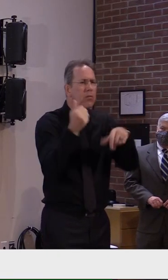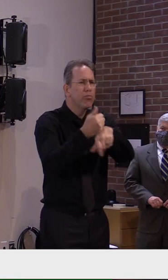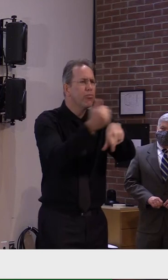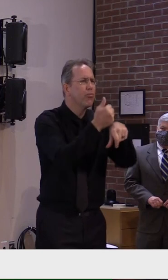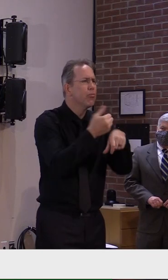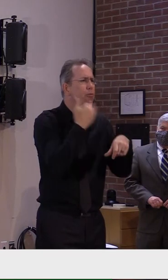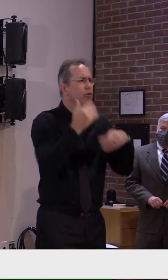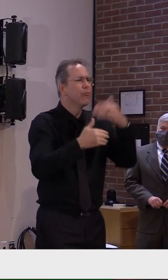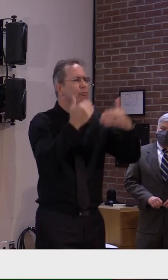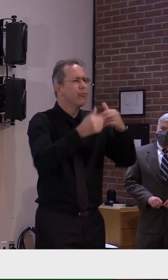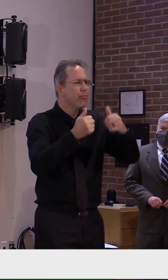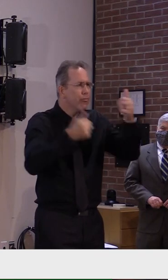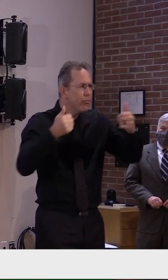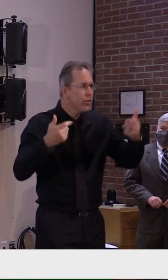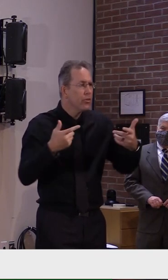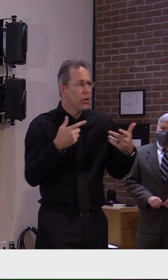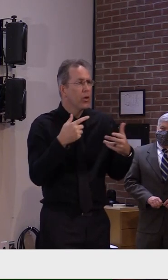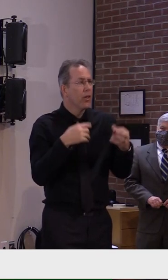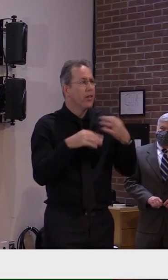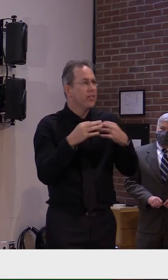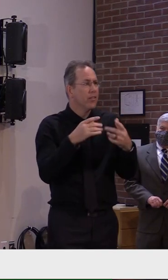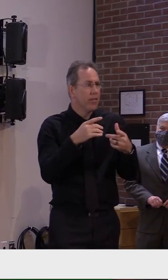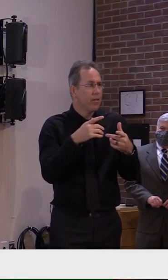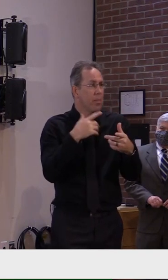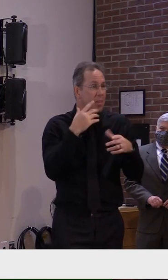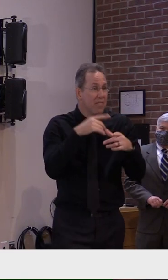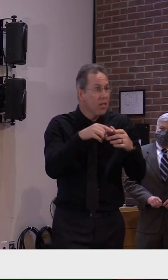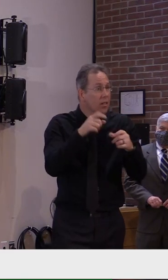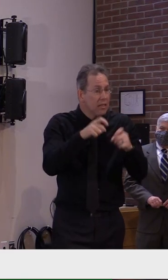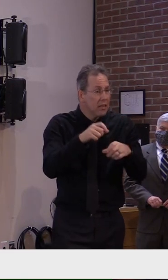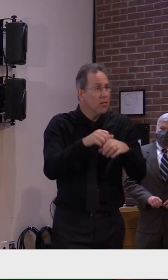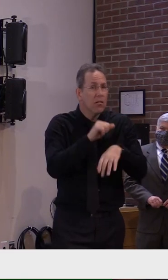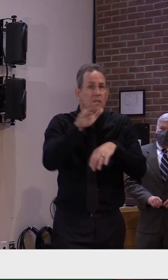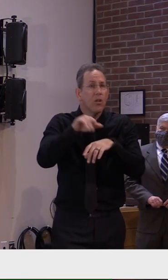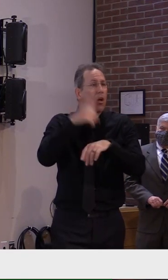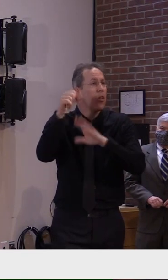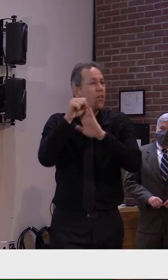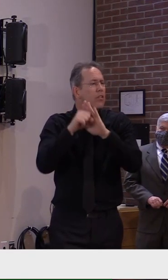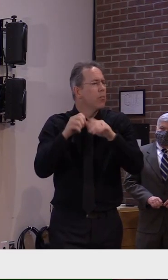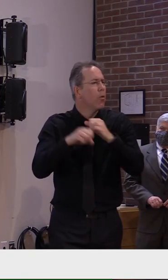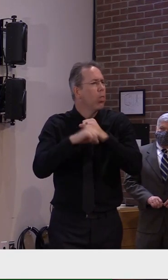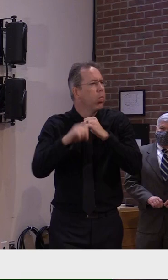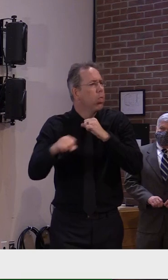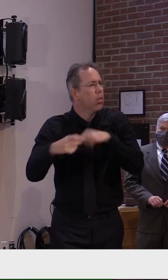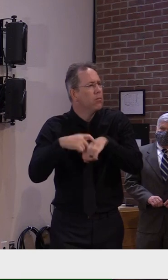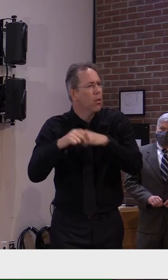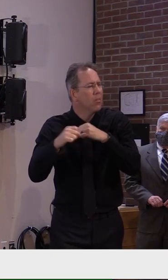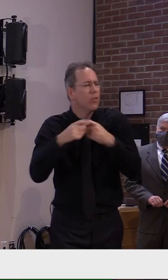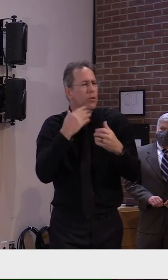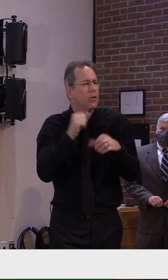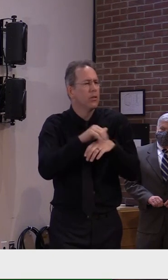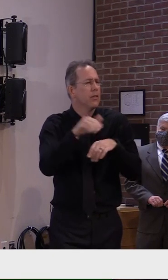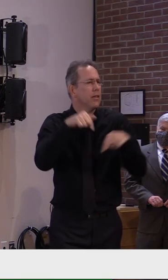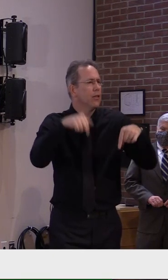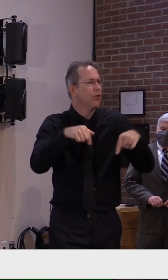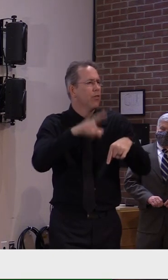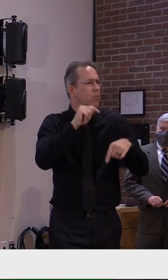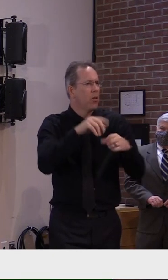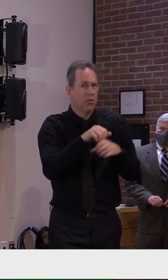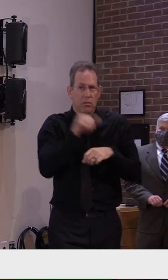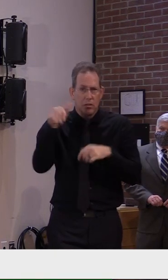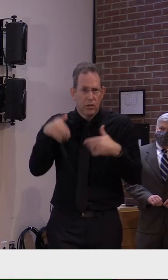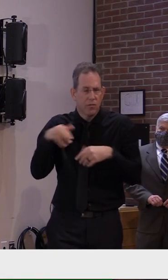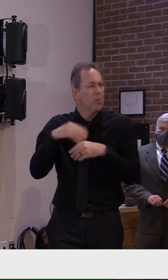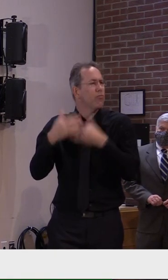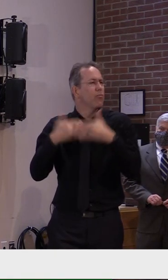we're trying to direct as many of the labs as possible to the sites that have faster turnaround. But we have no problem in terms of